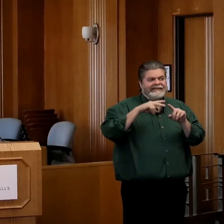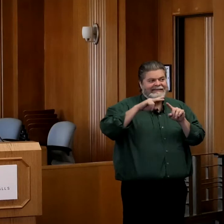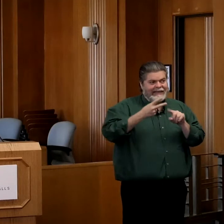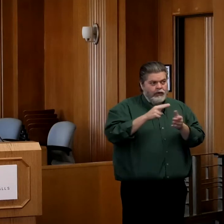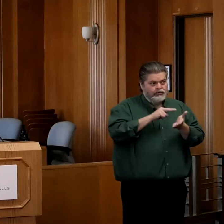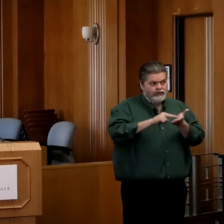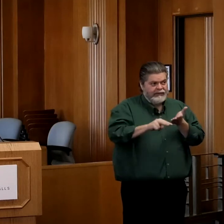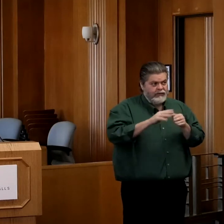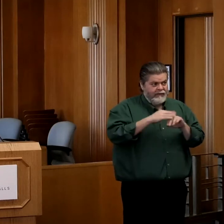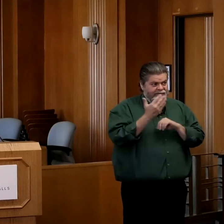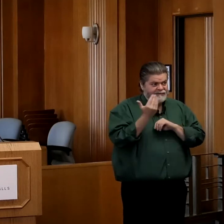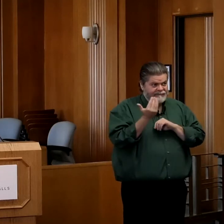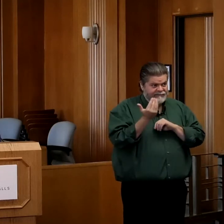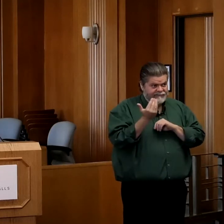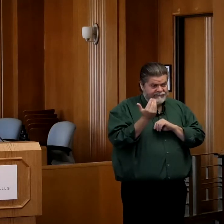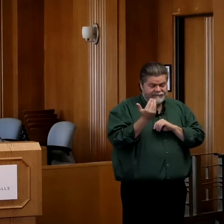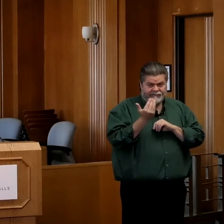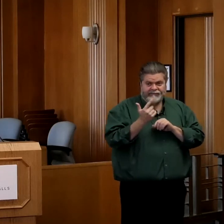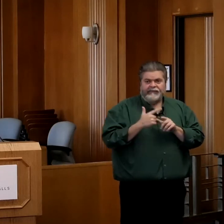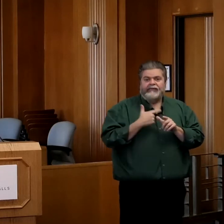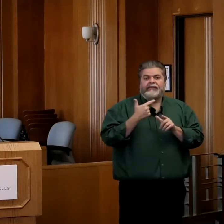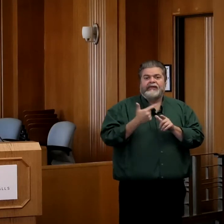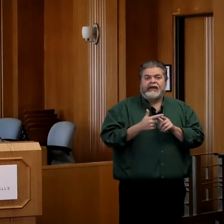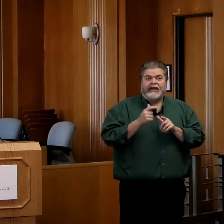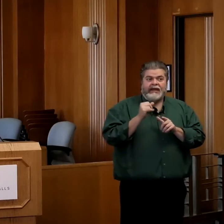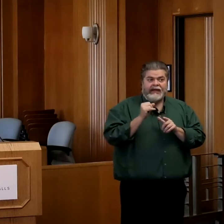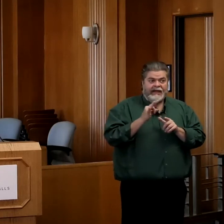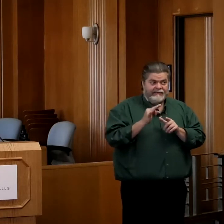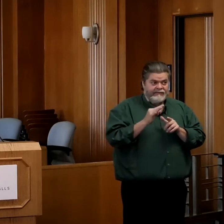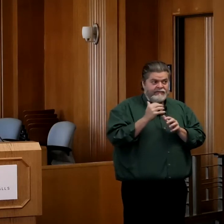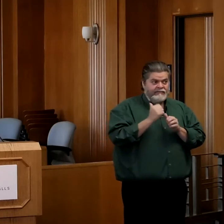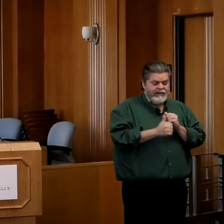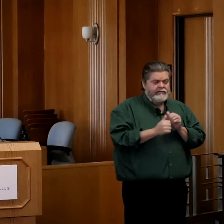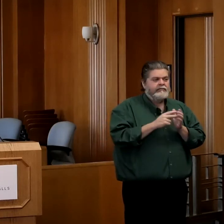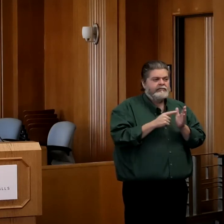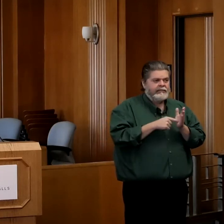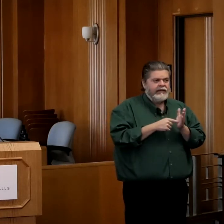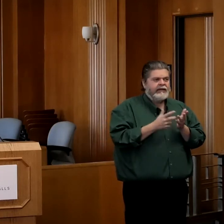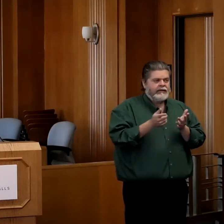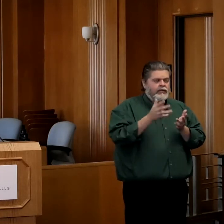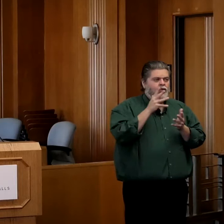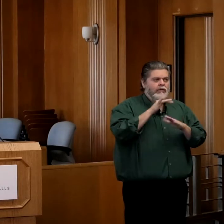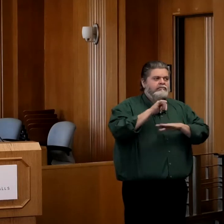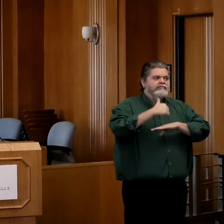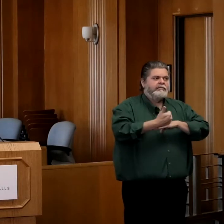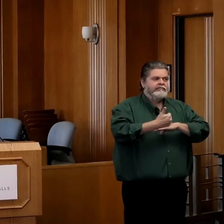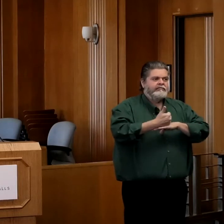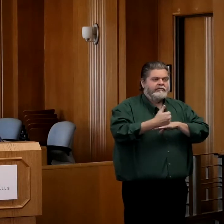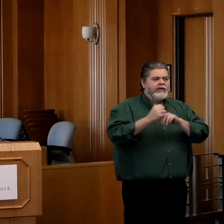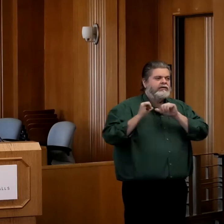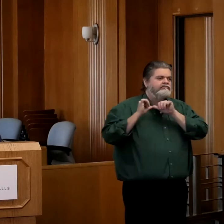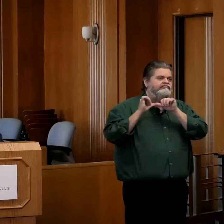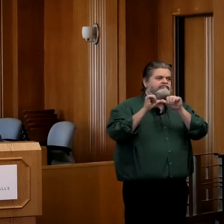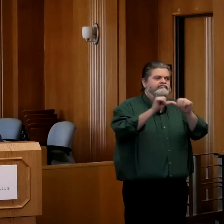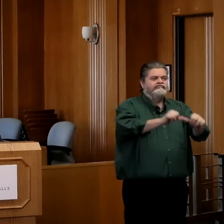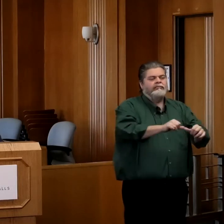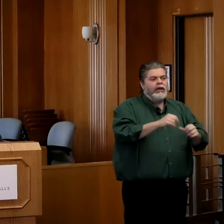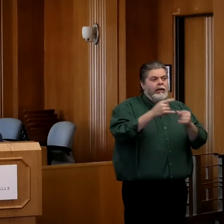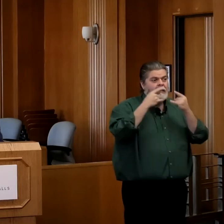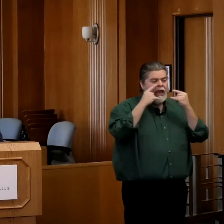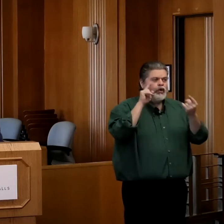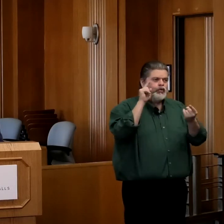on the 15th. And the reading calls for that mandate to be extended through March.